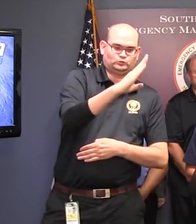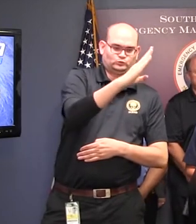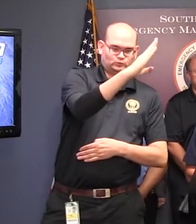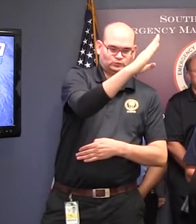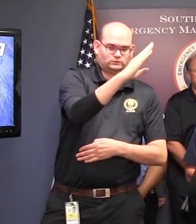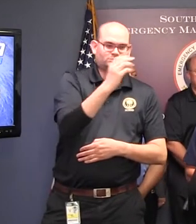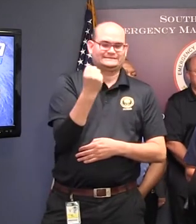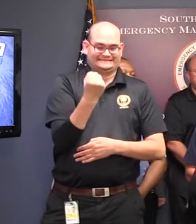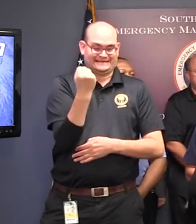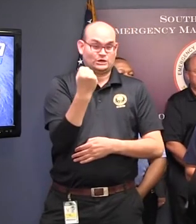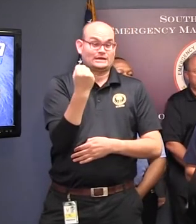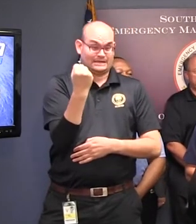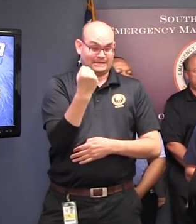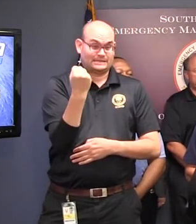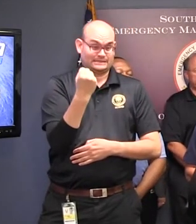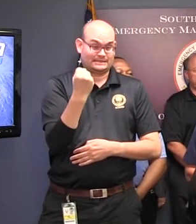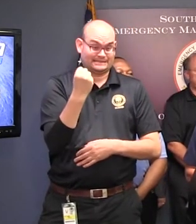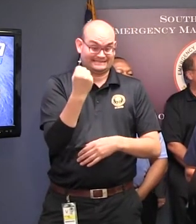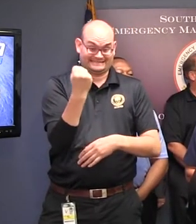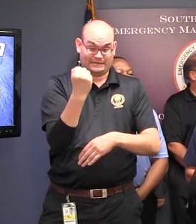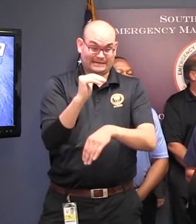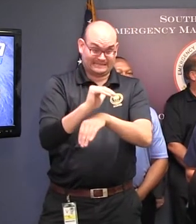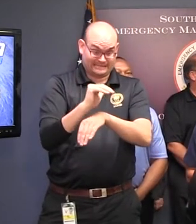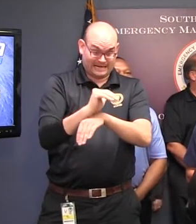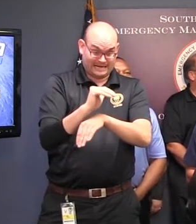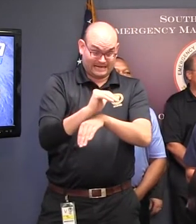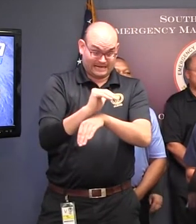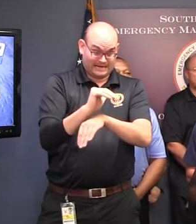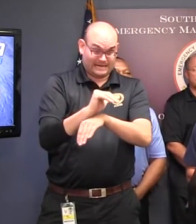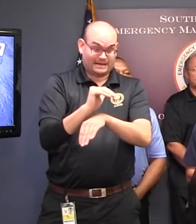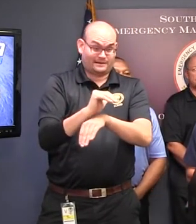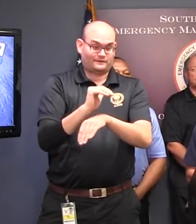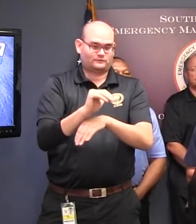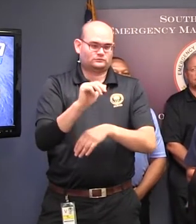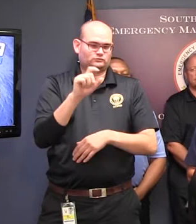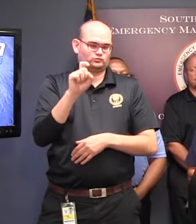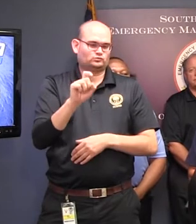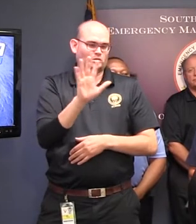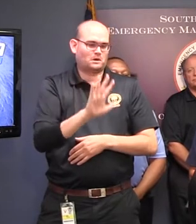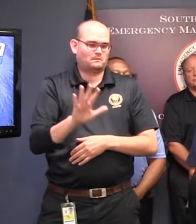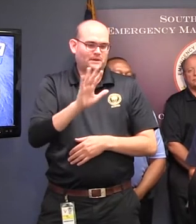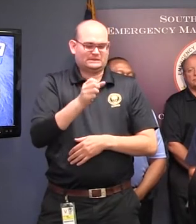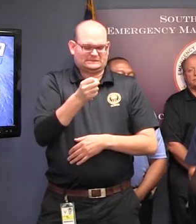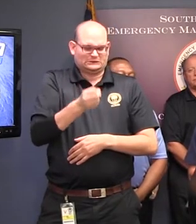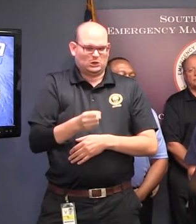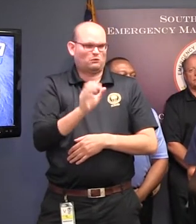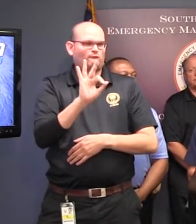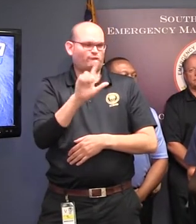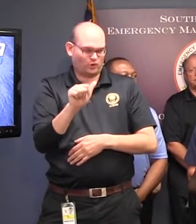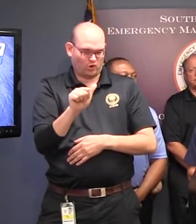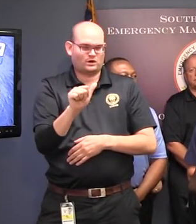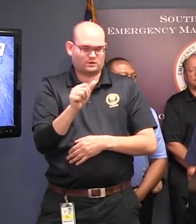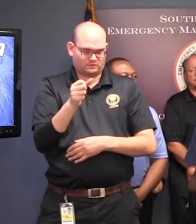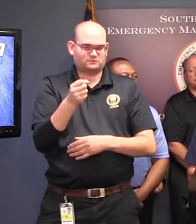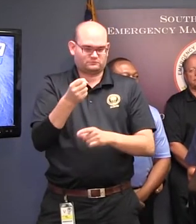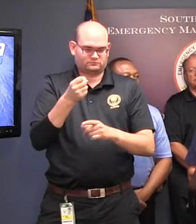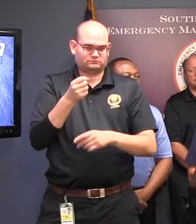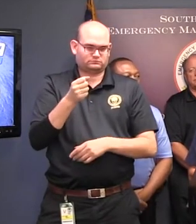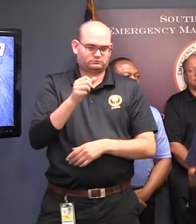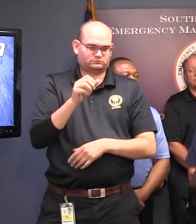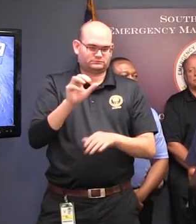northward Saturday night, then make a potential landfall in southern Florida late Saturday night or